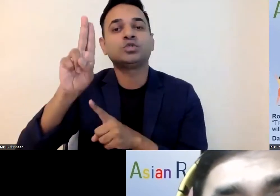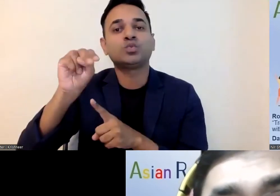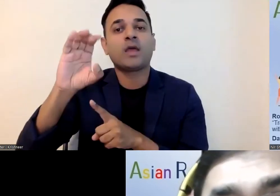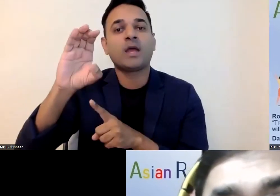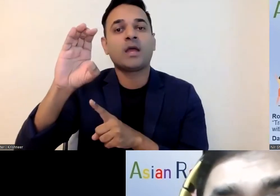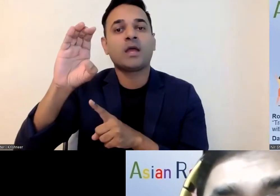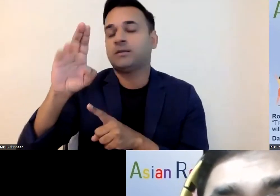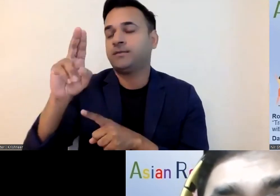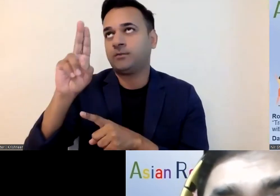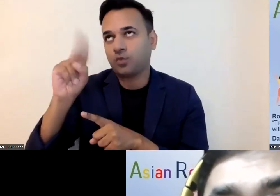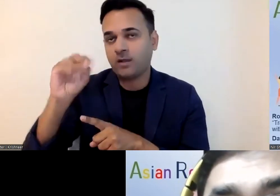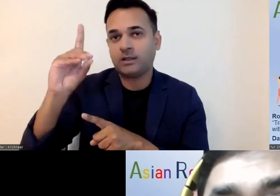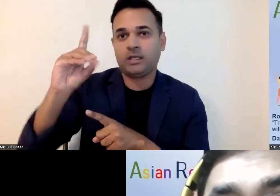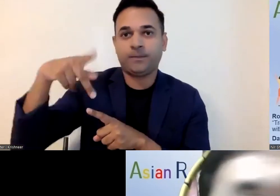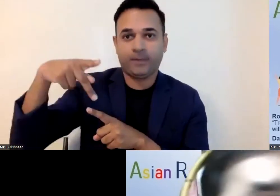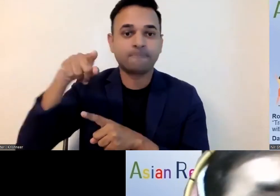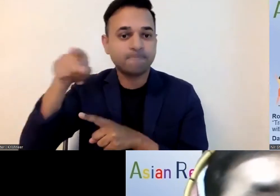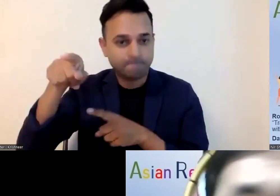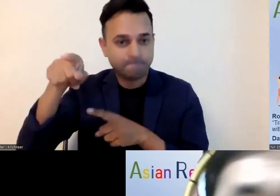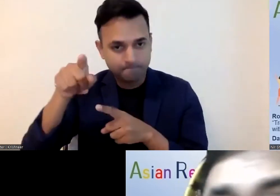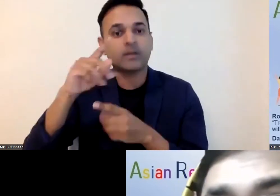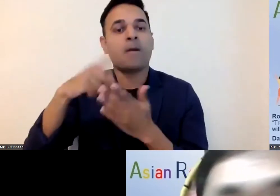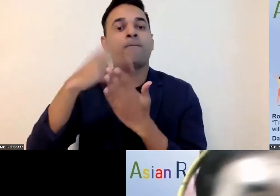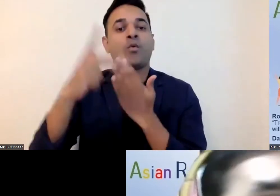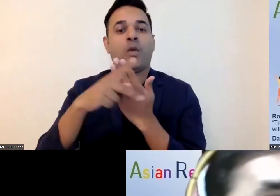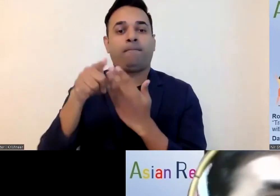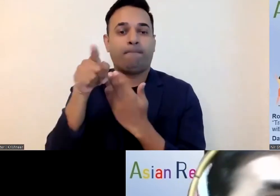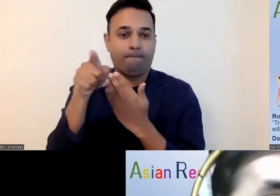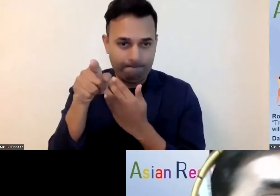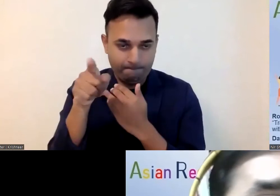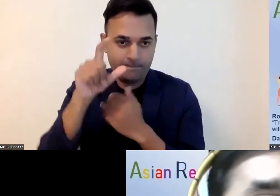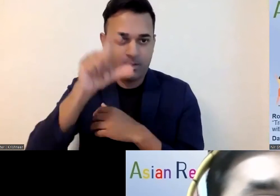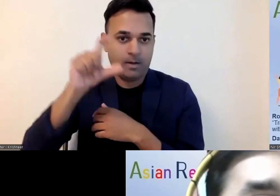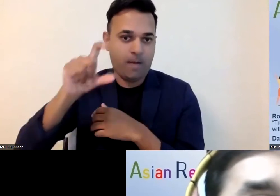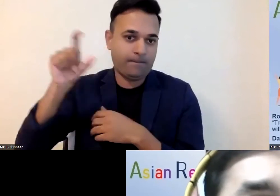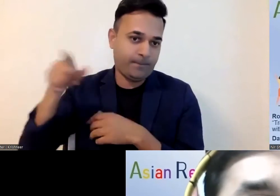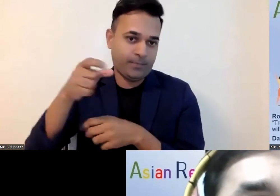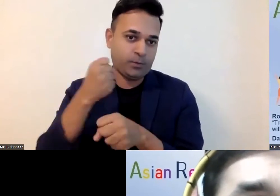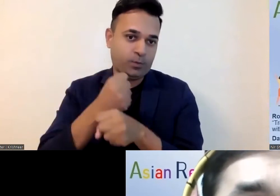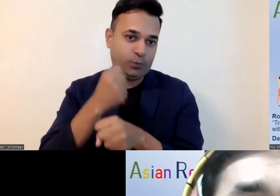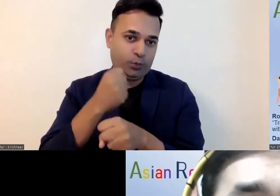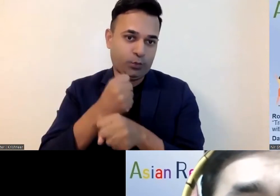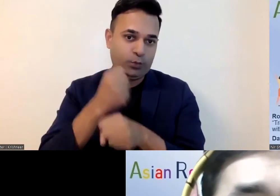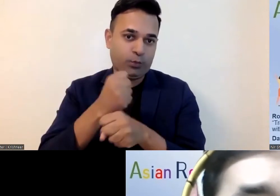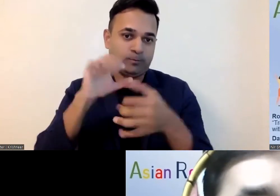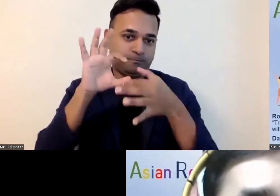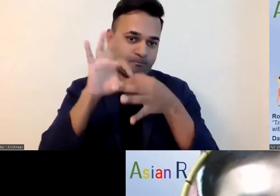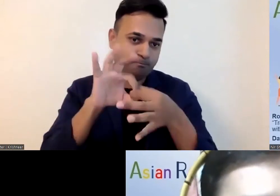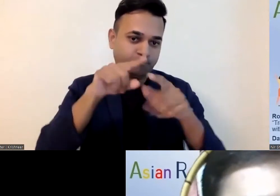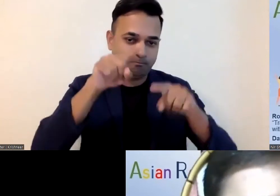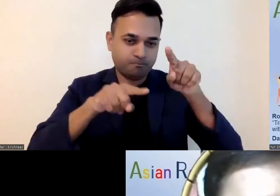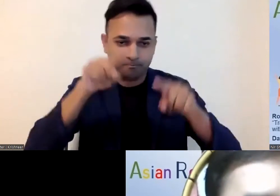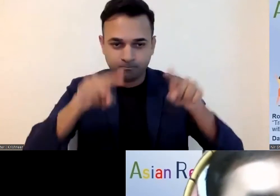consulting company run with the uh slogan uh as you more with diversity and